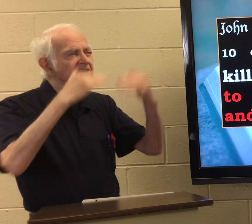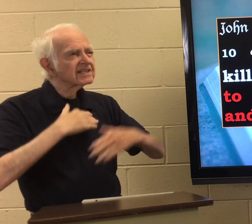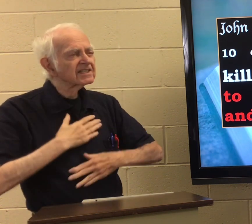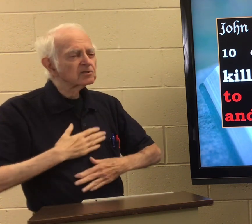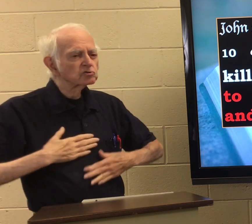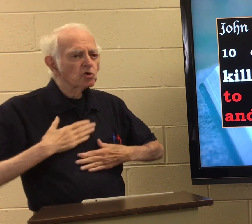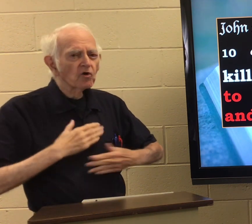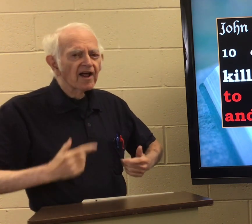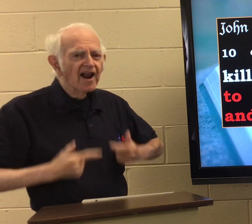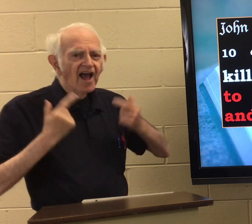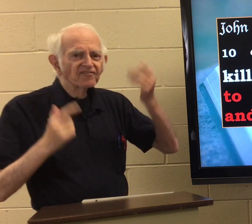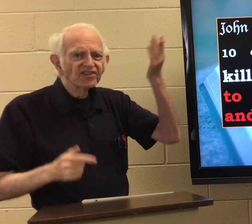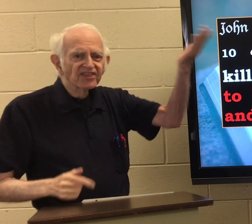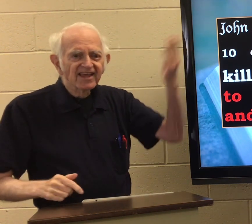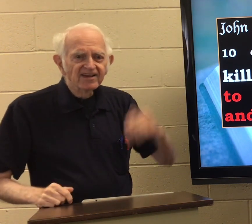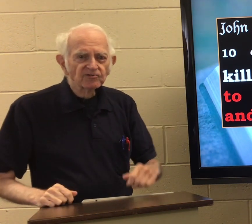and enjoy life there.